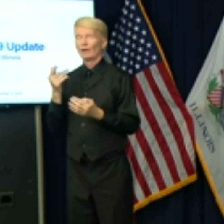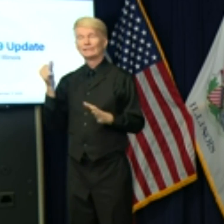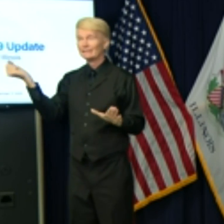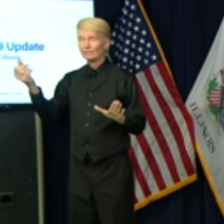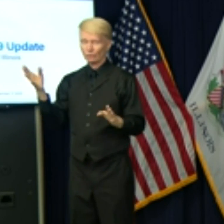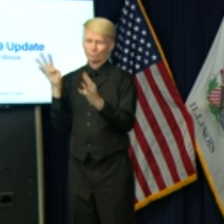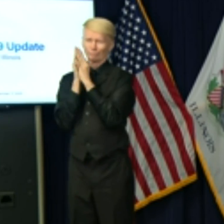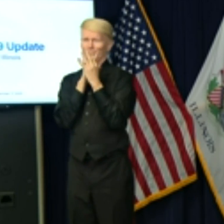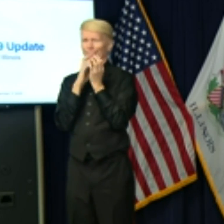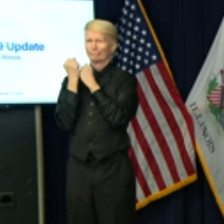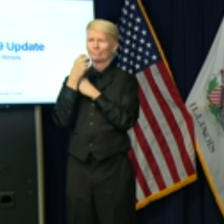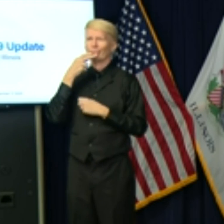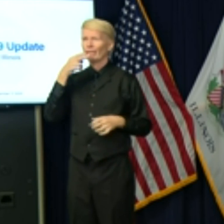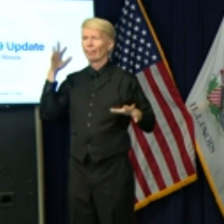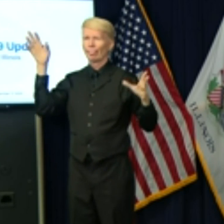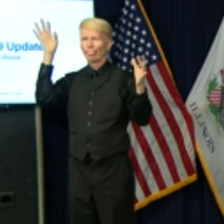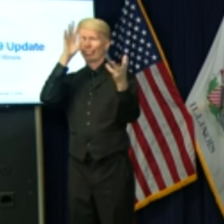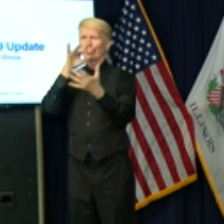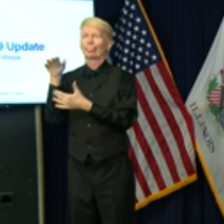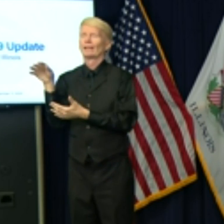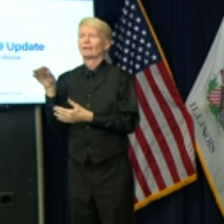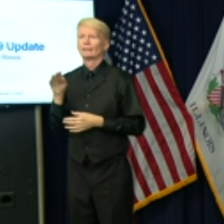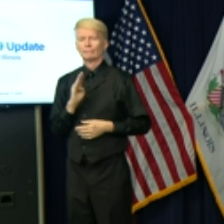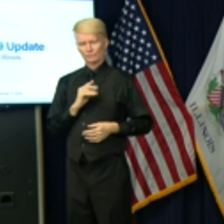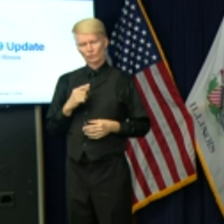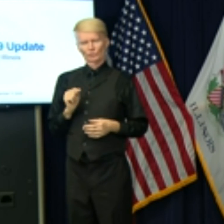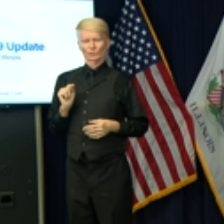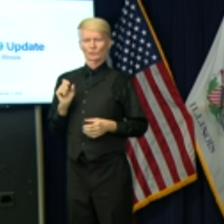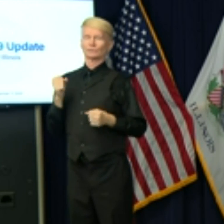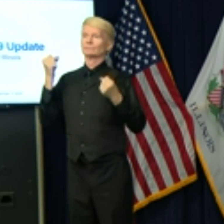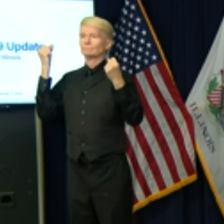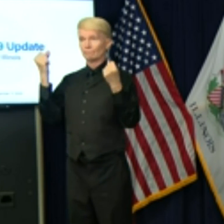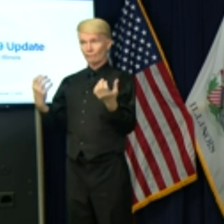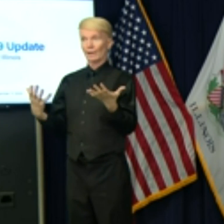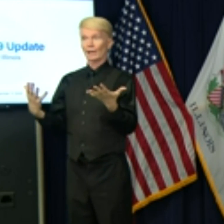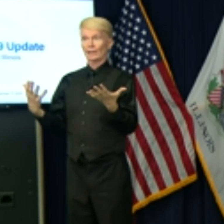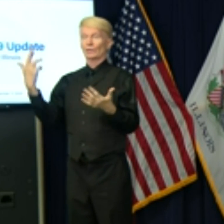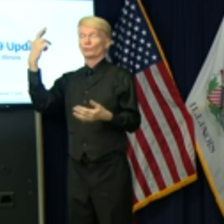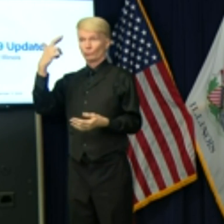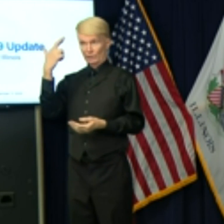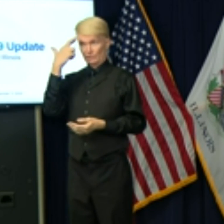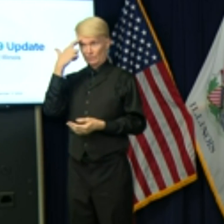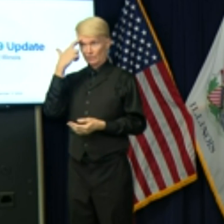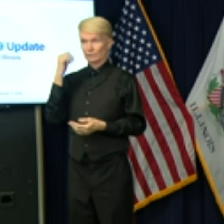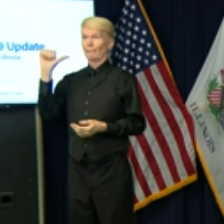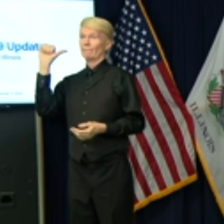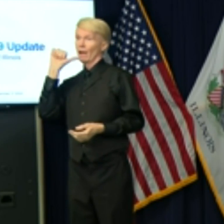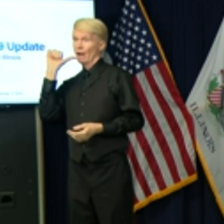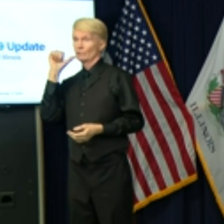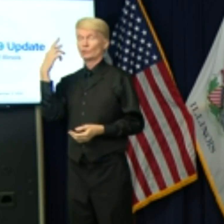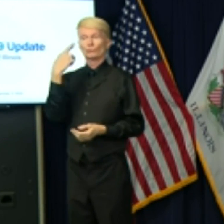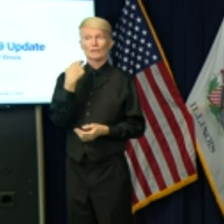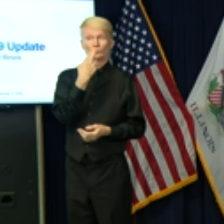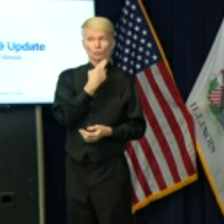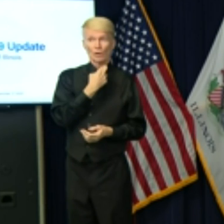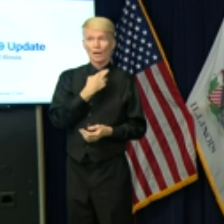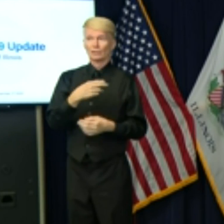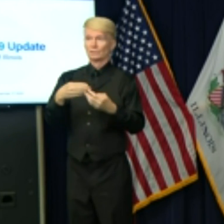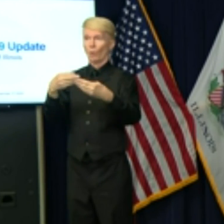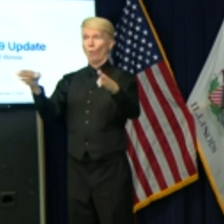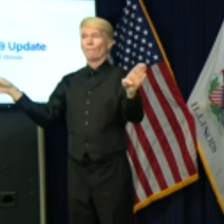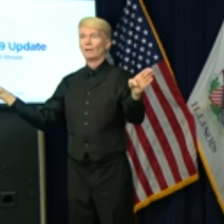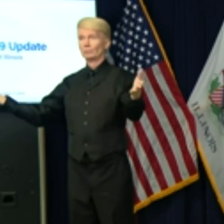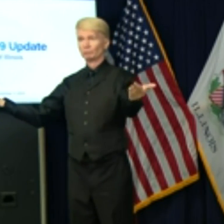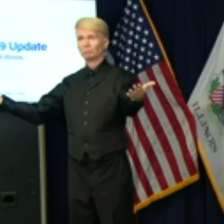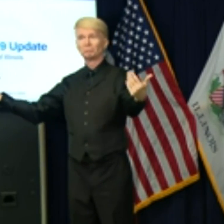casinos just like they were in other places. VGTs, right, many of the reasons that some of the bars or restaurants were keeping their doors